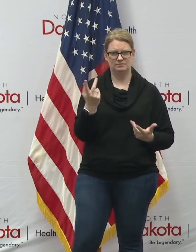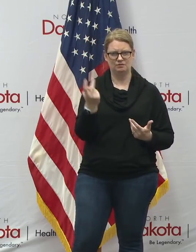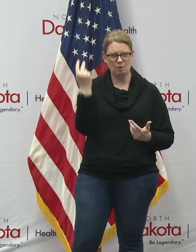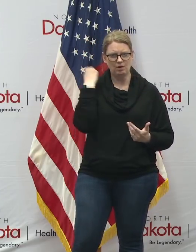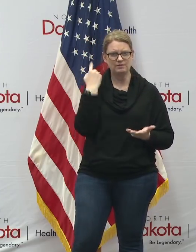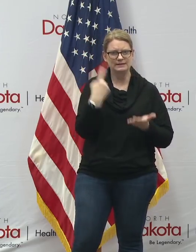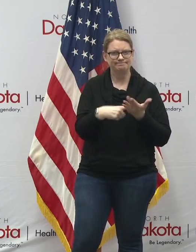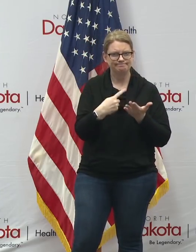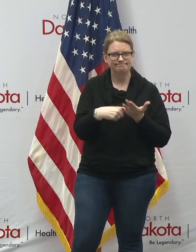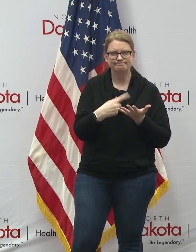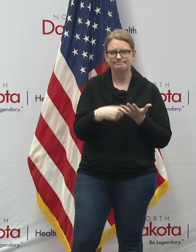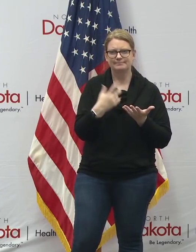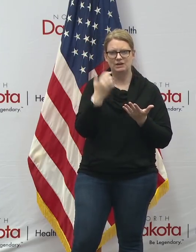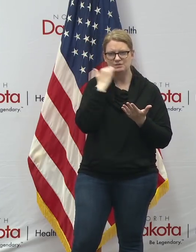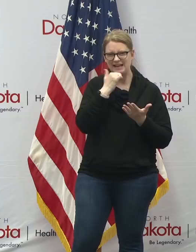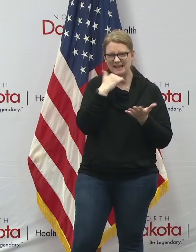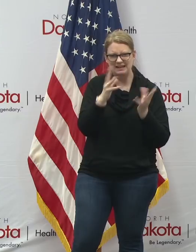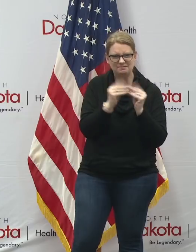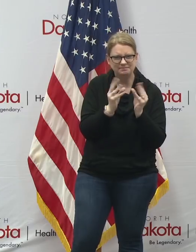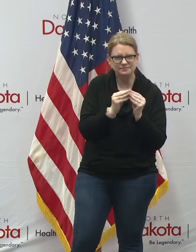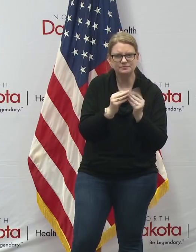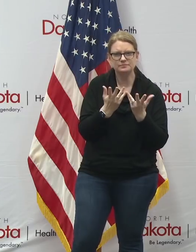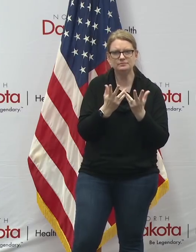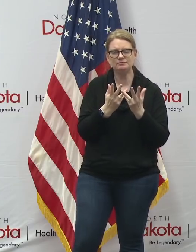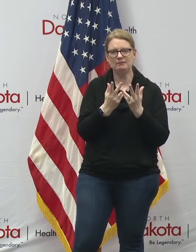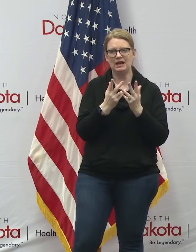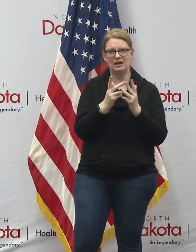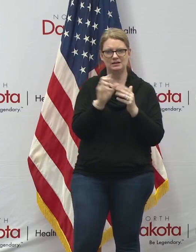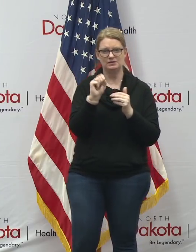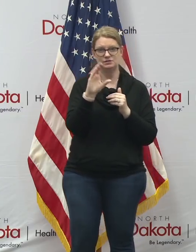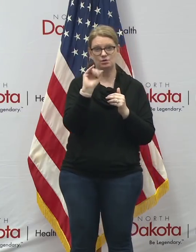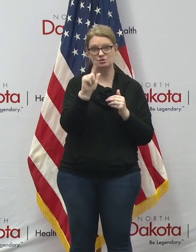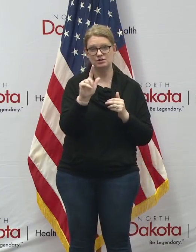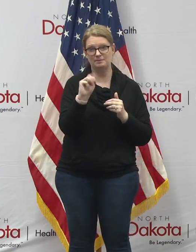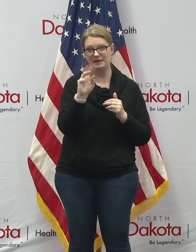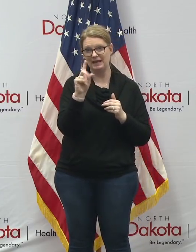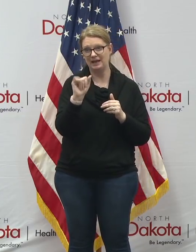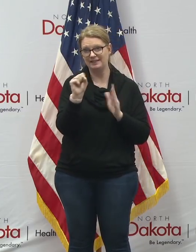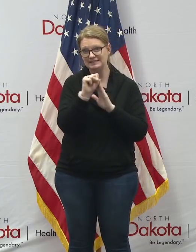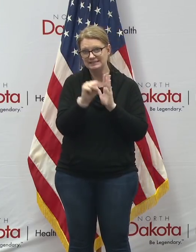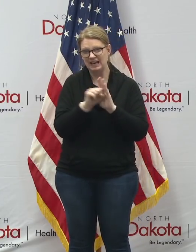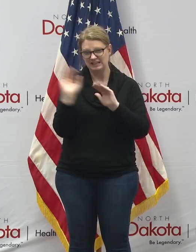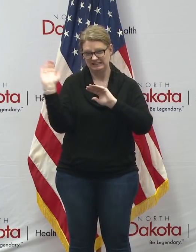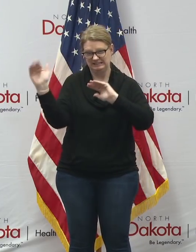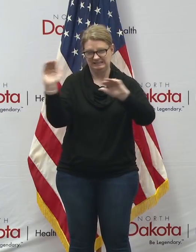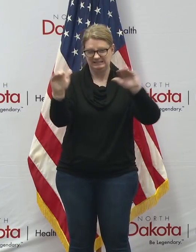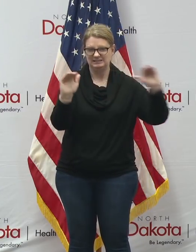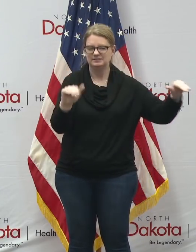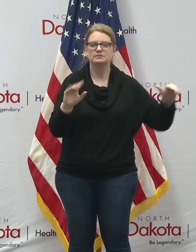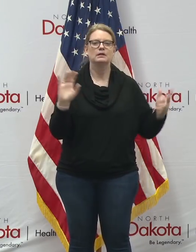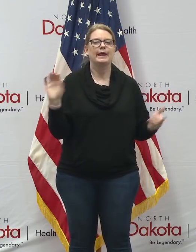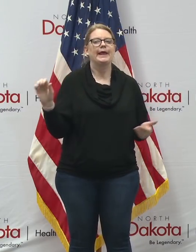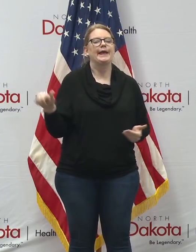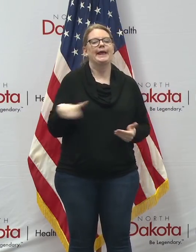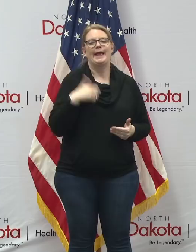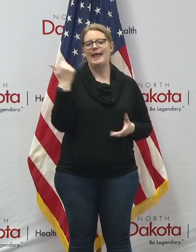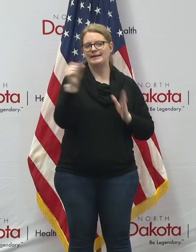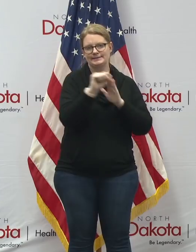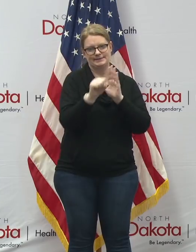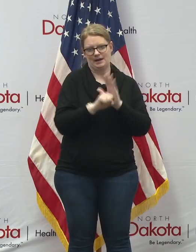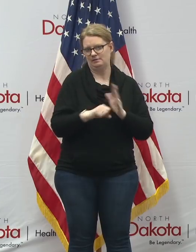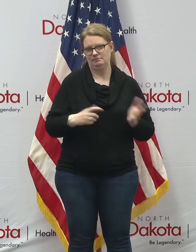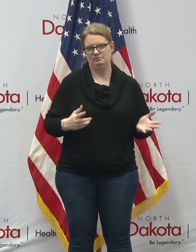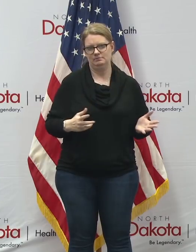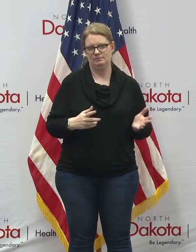putting stuff out on social media from the state but uh you can be you can be a state any state in the nation right now